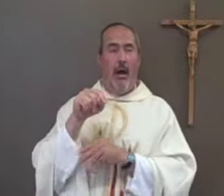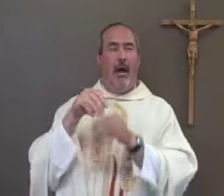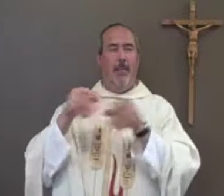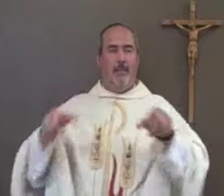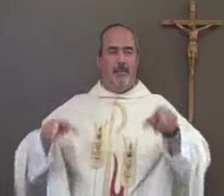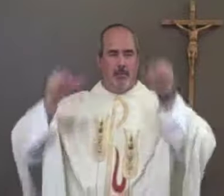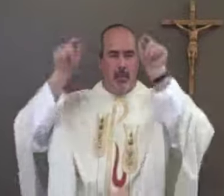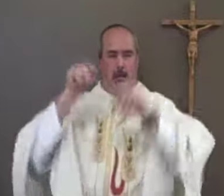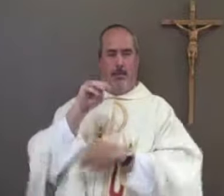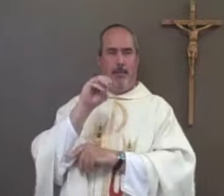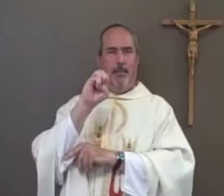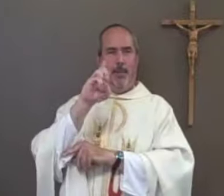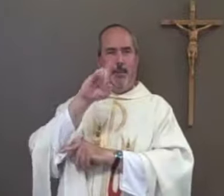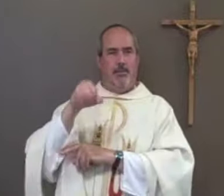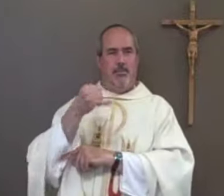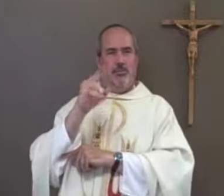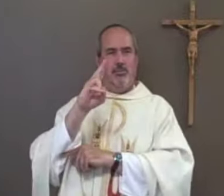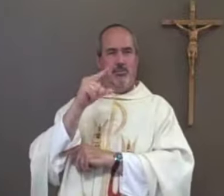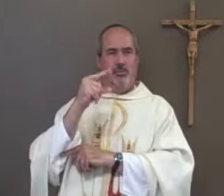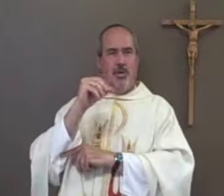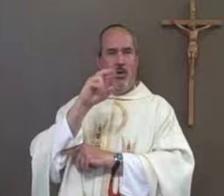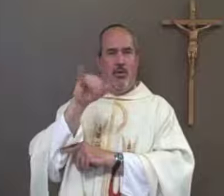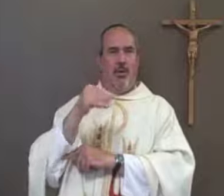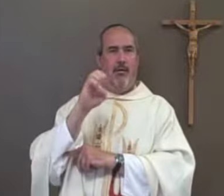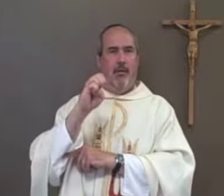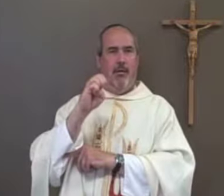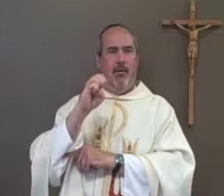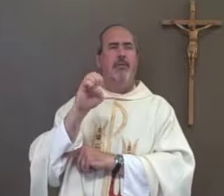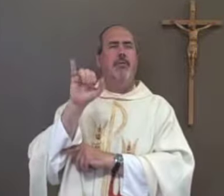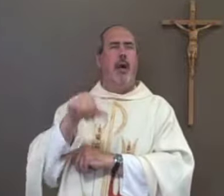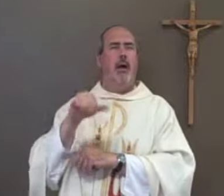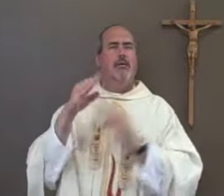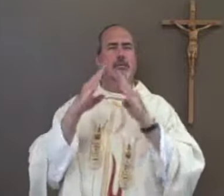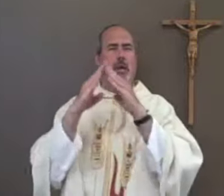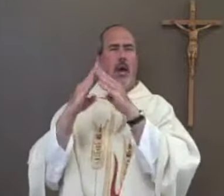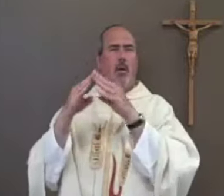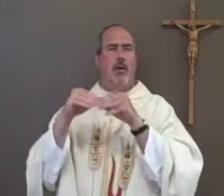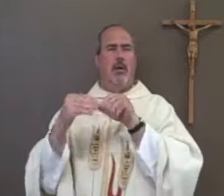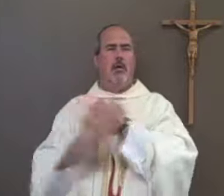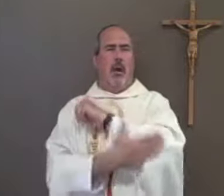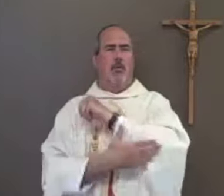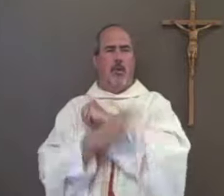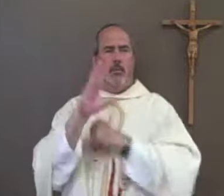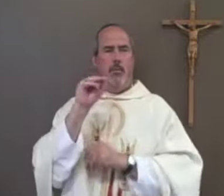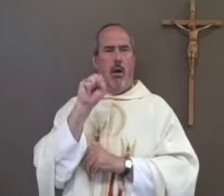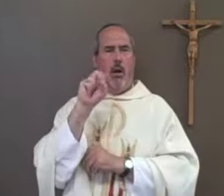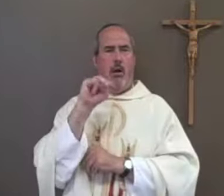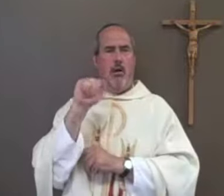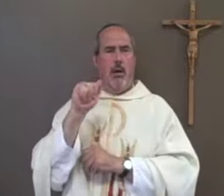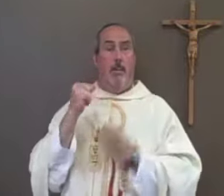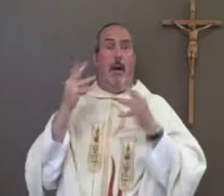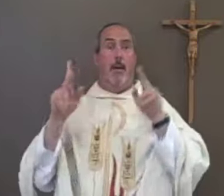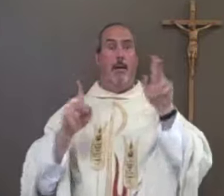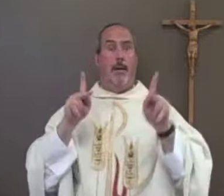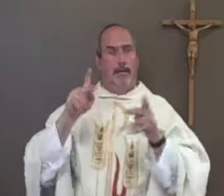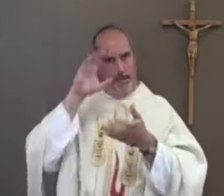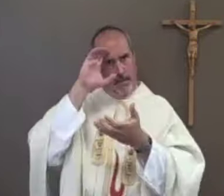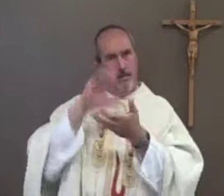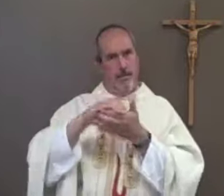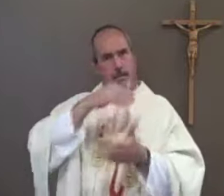fact in Medjugorje which I've spoke of many times it's the city in Bosnia where many